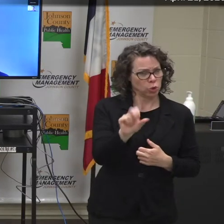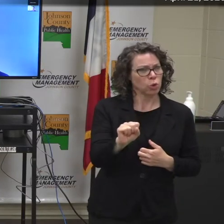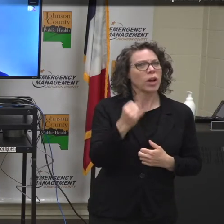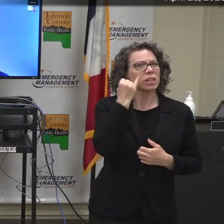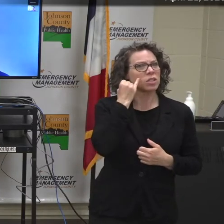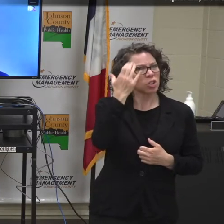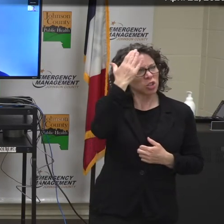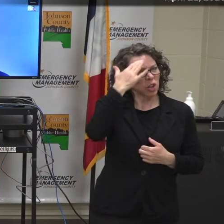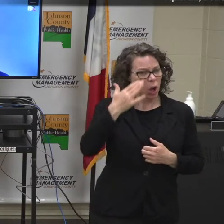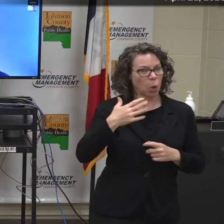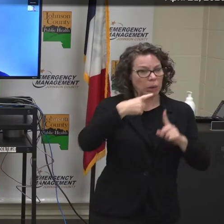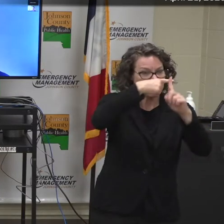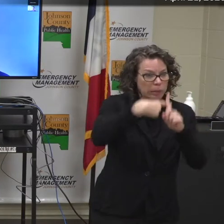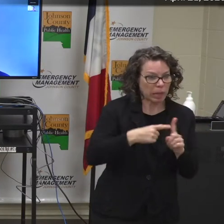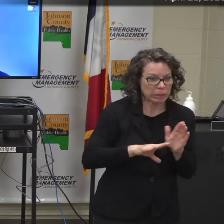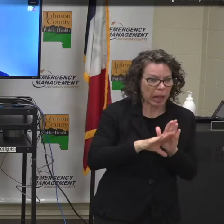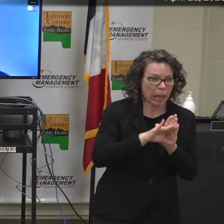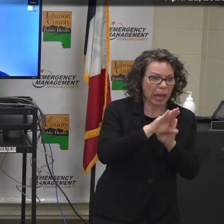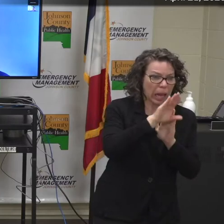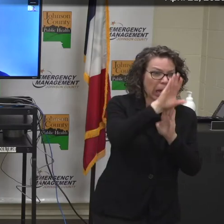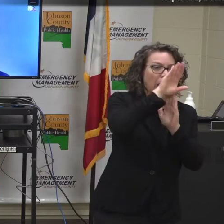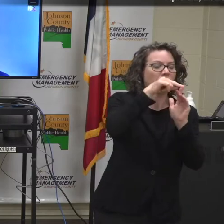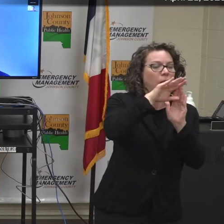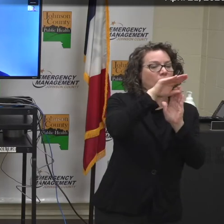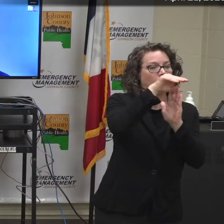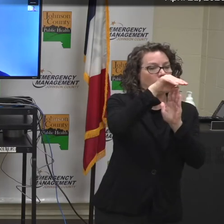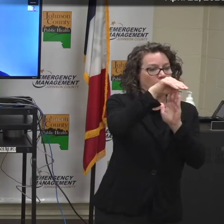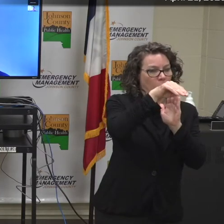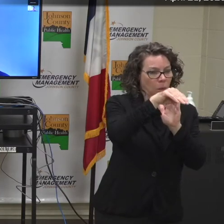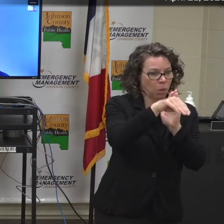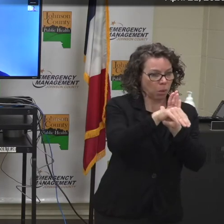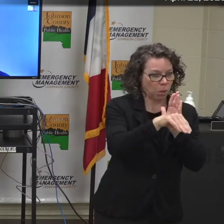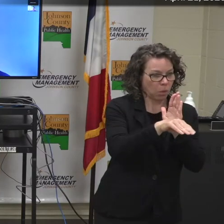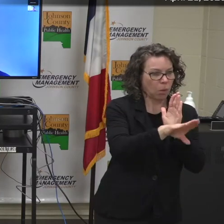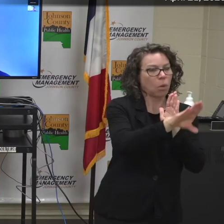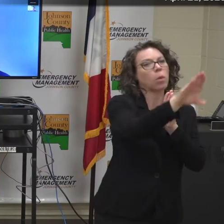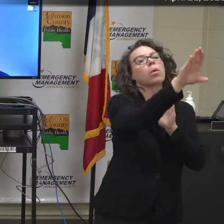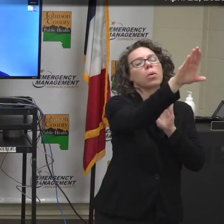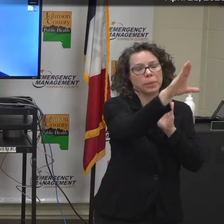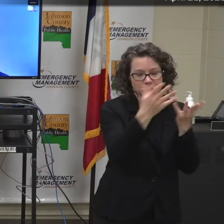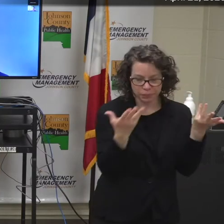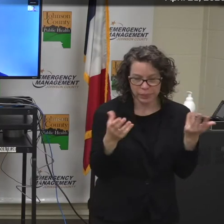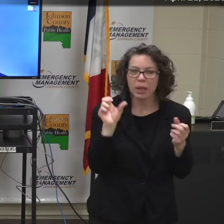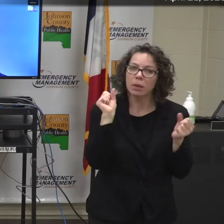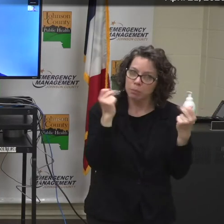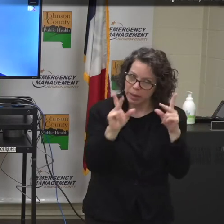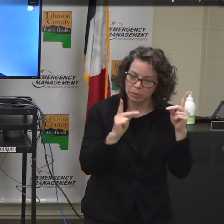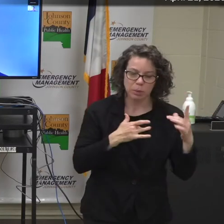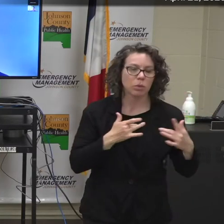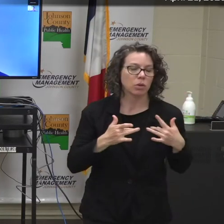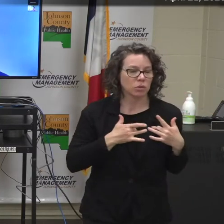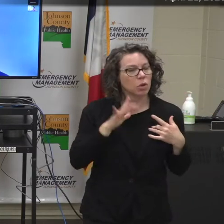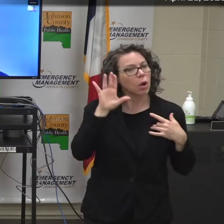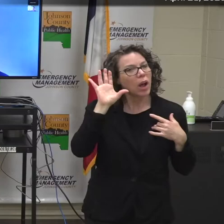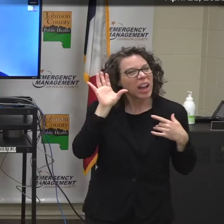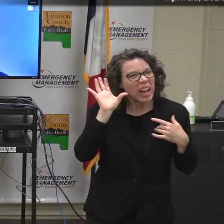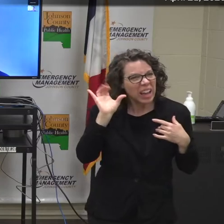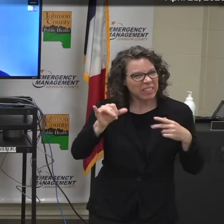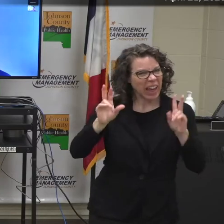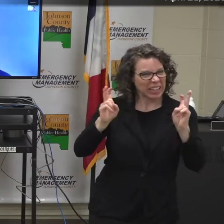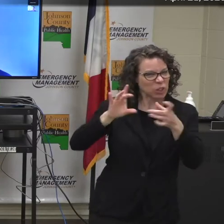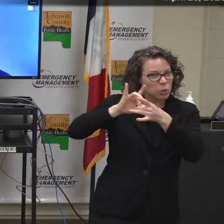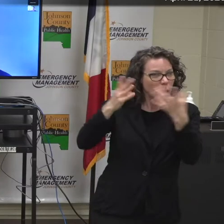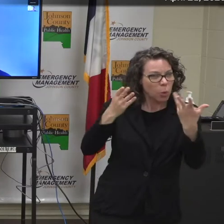really are about opening up the government, opening up our health care facilities, and what that would mean.